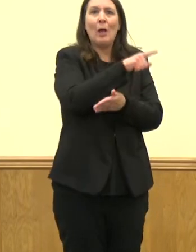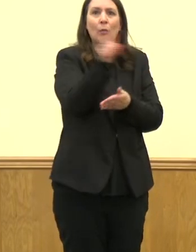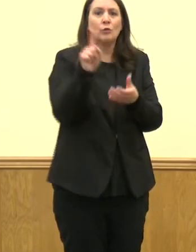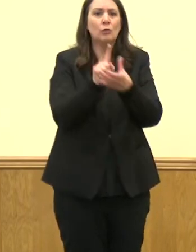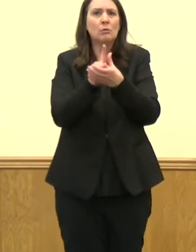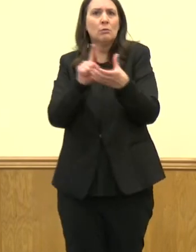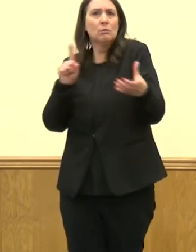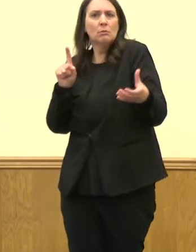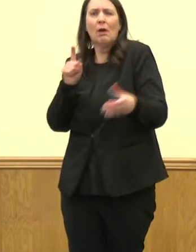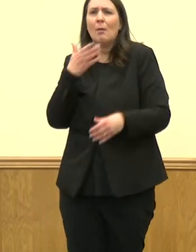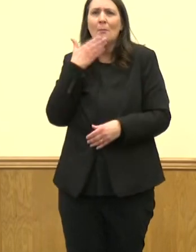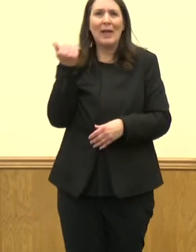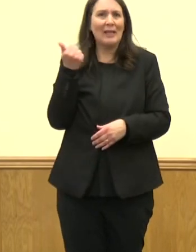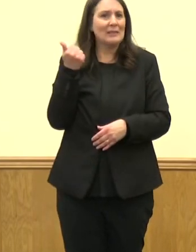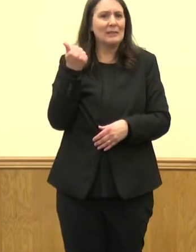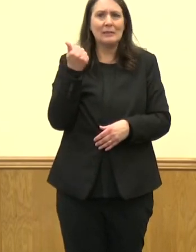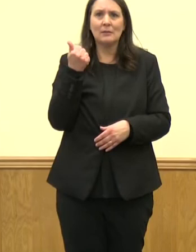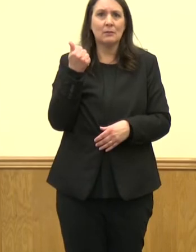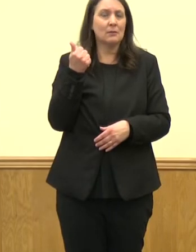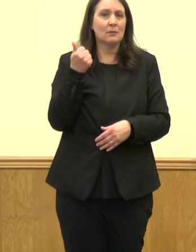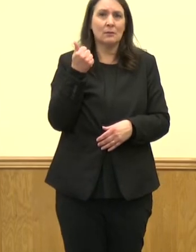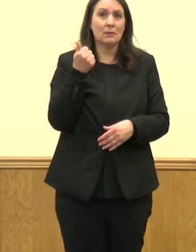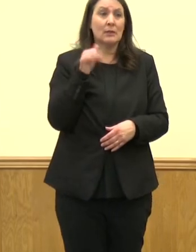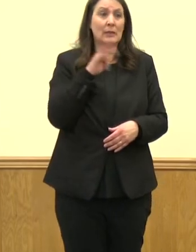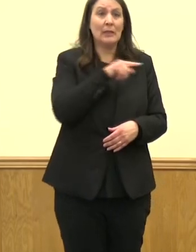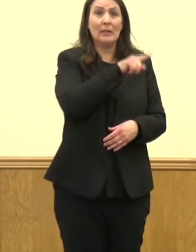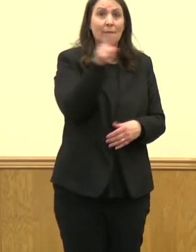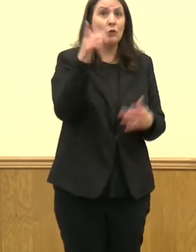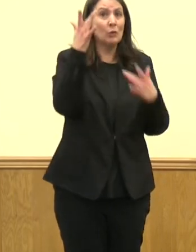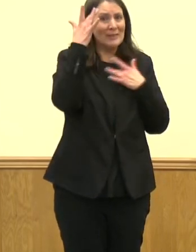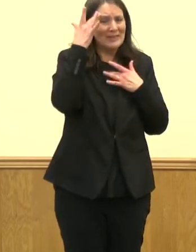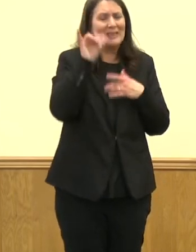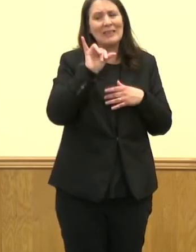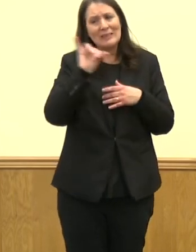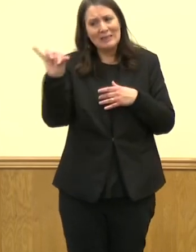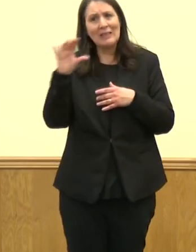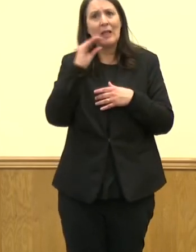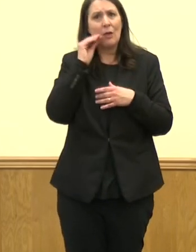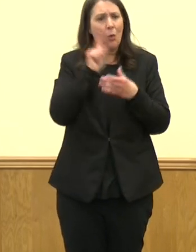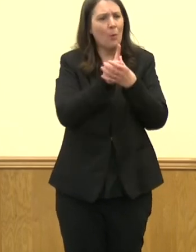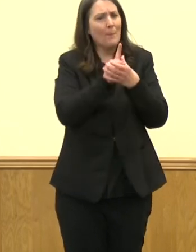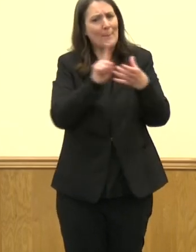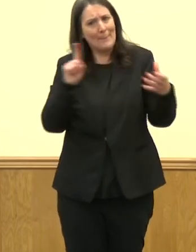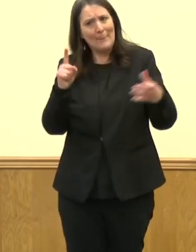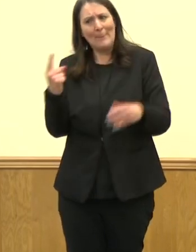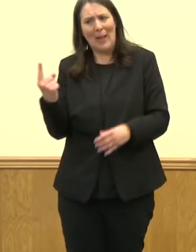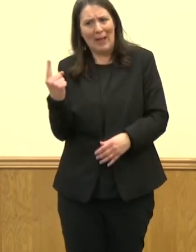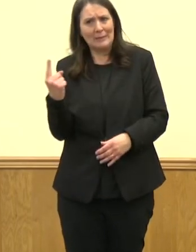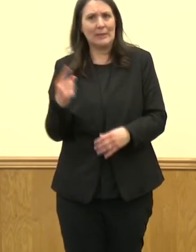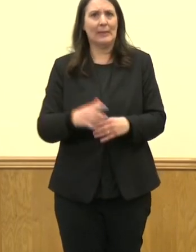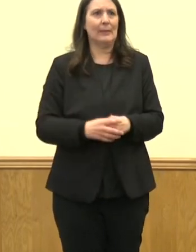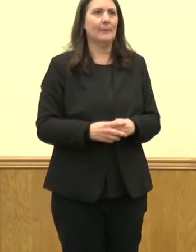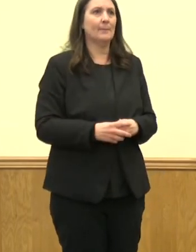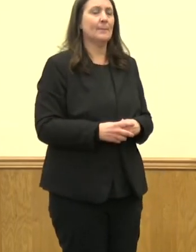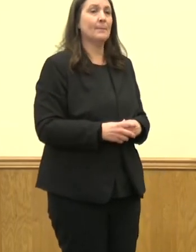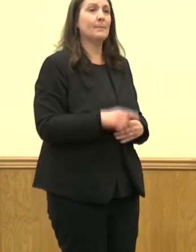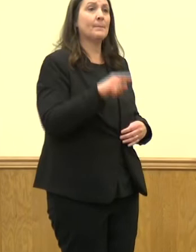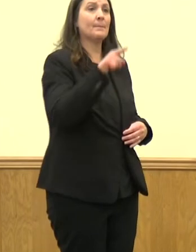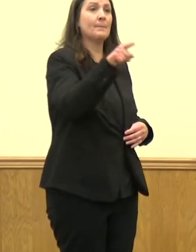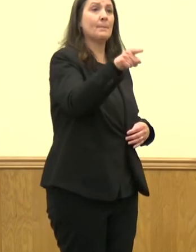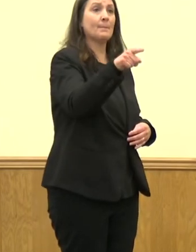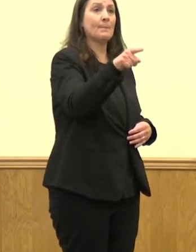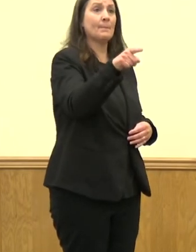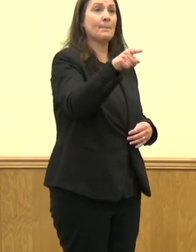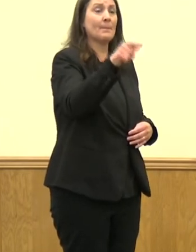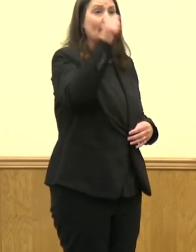And that's key. Moving forward, it's going to be really about if you're sick, isolate. So try to get into isolation as fast as possible. Going off the test,